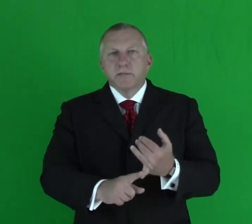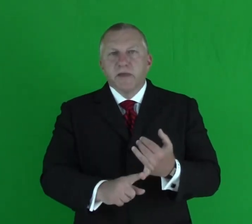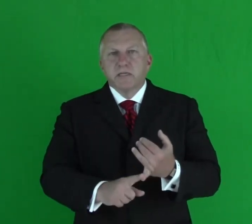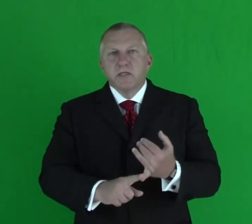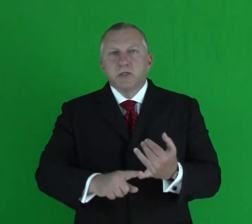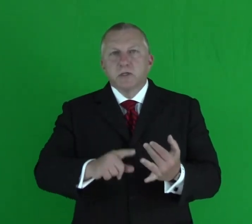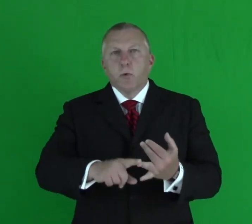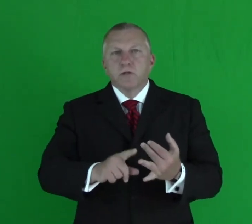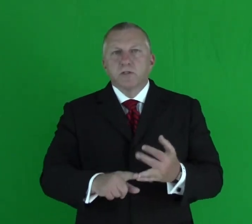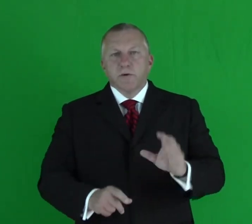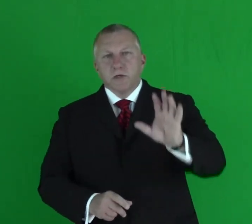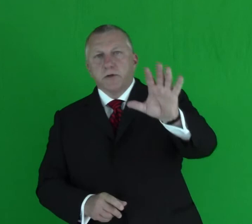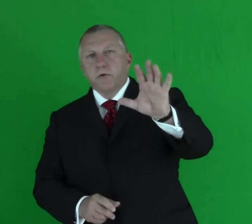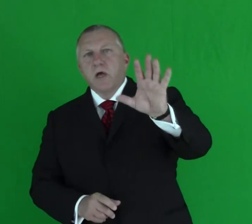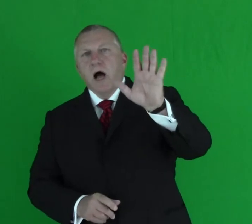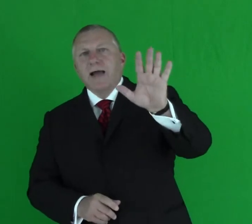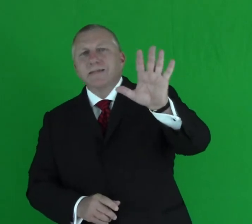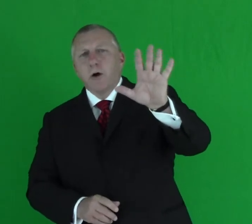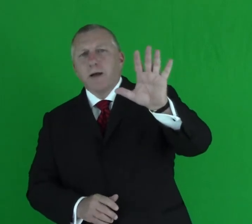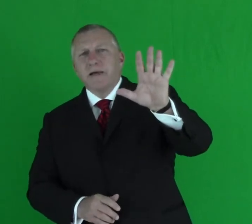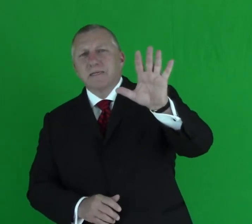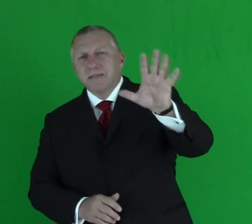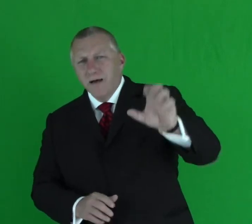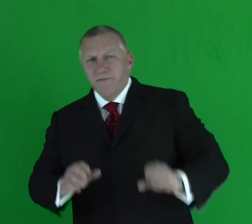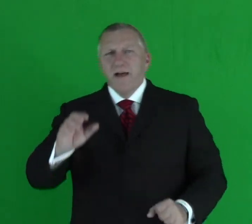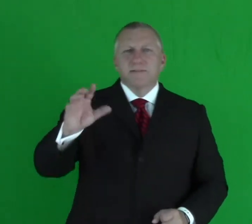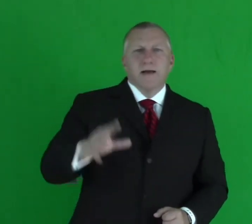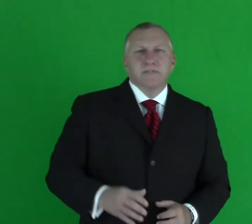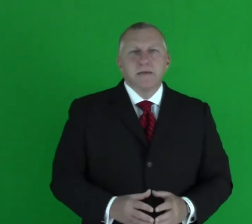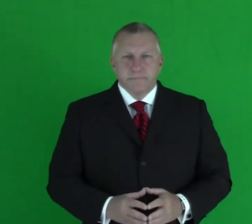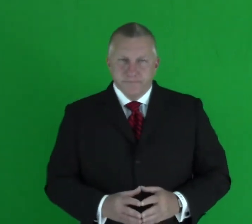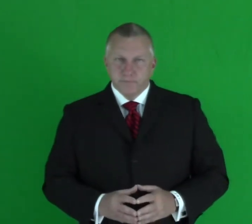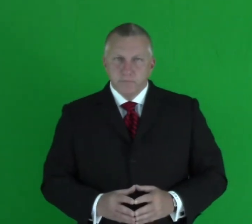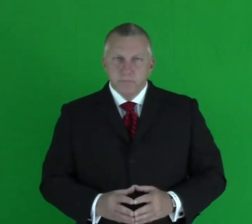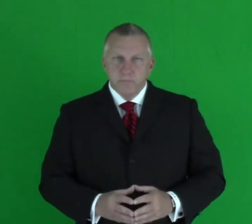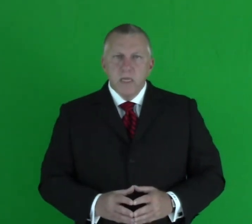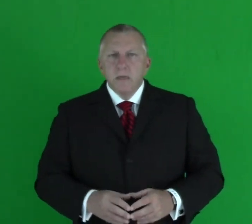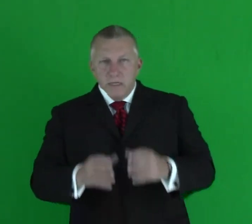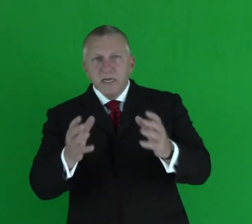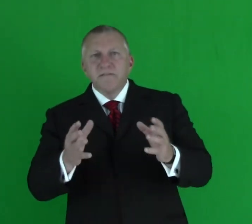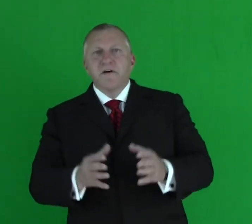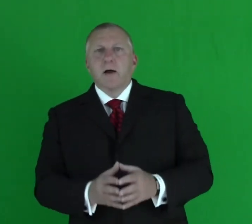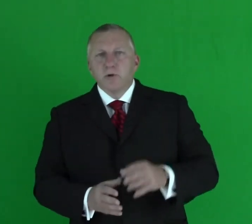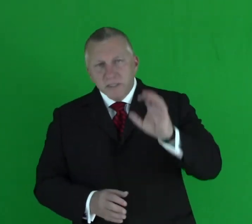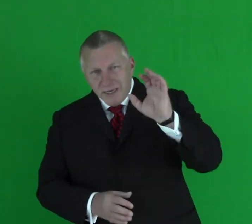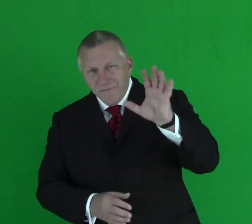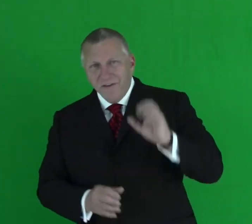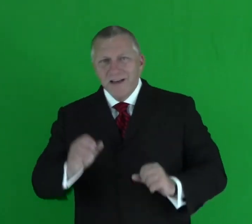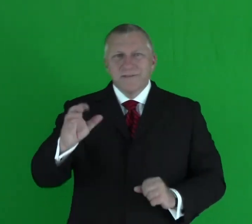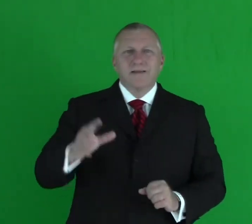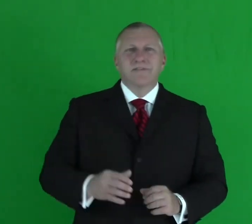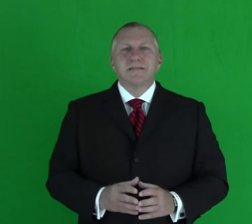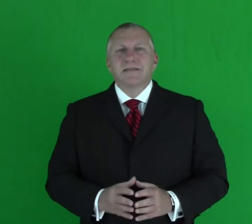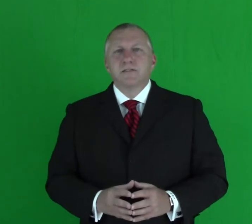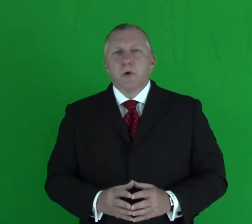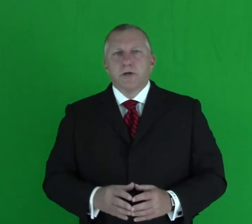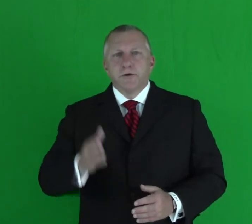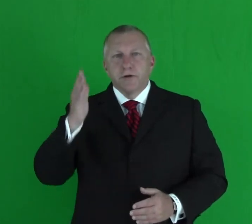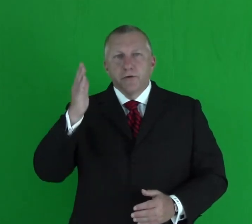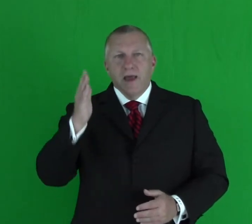expectations of what they're supposed to do? I talk about the top five, top ten. Identify what the top five, top ten things are you're to do